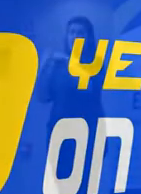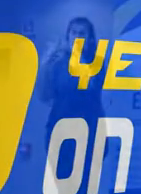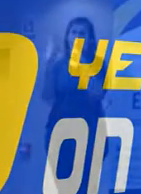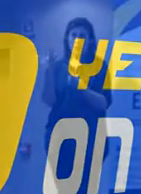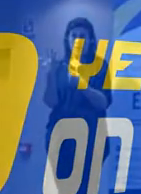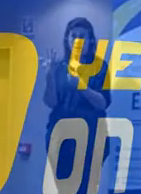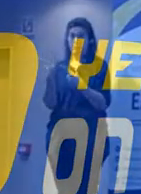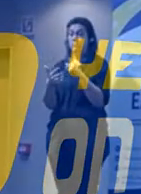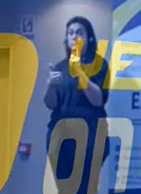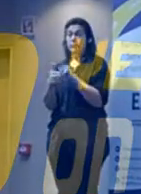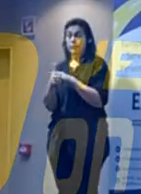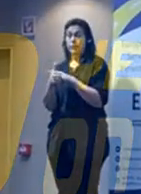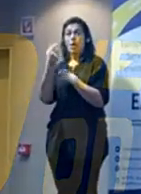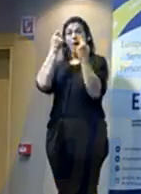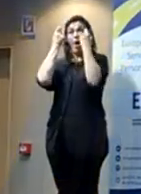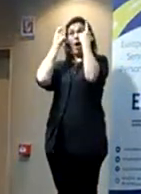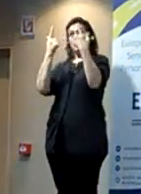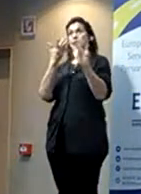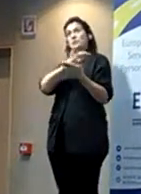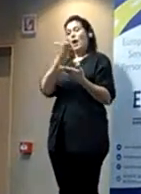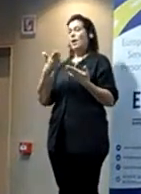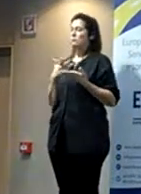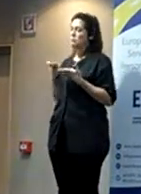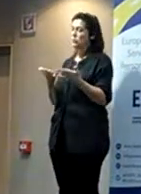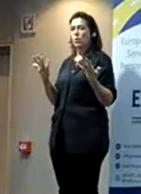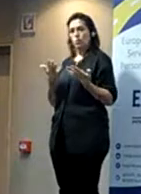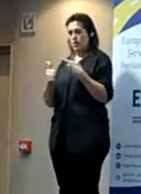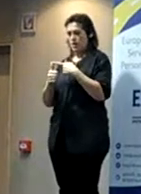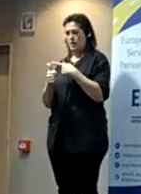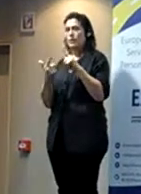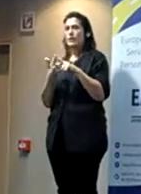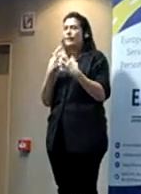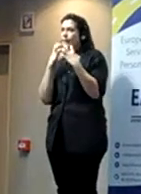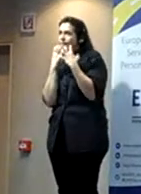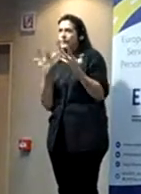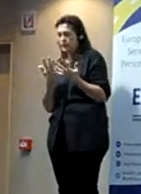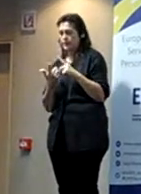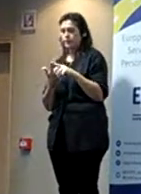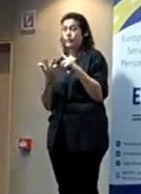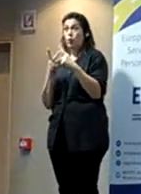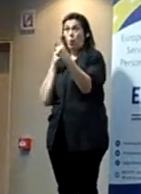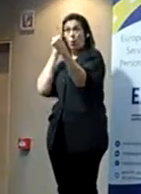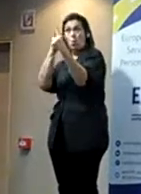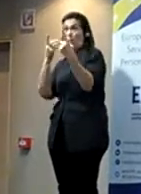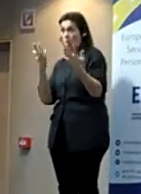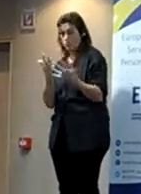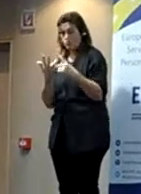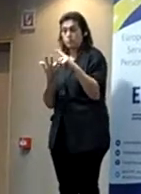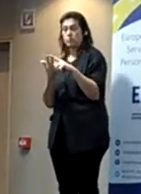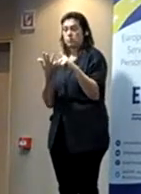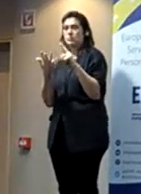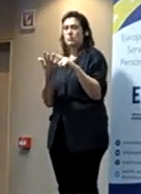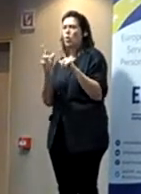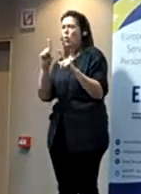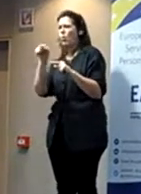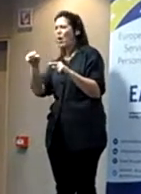What's your understanding of where you are? What are your fears and worries? What are your goals and priorities? What outcomes are unacceptable